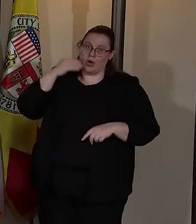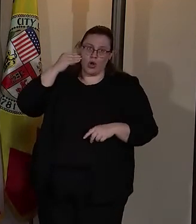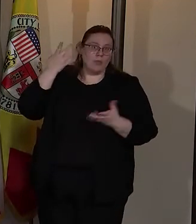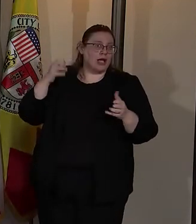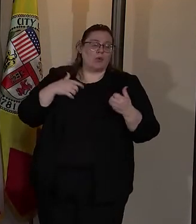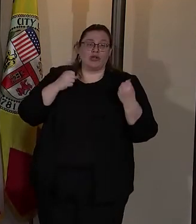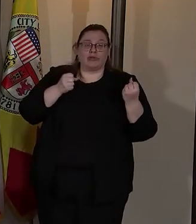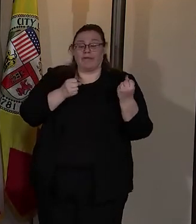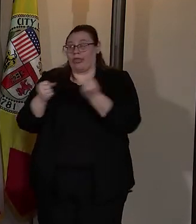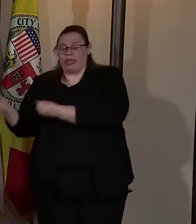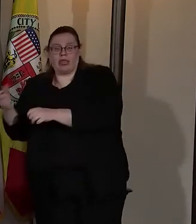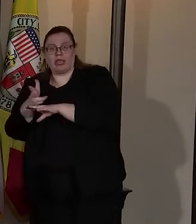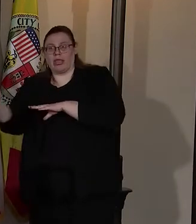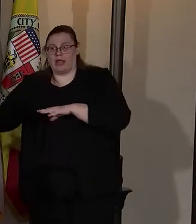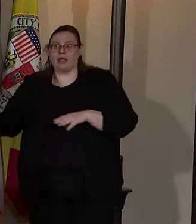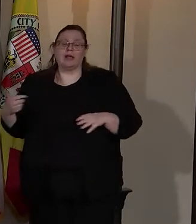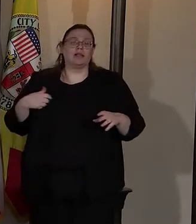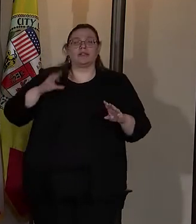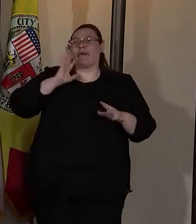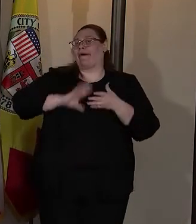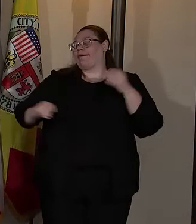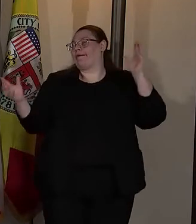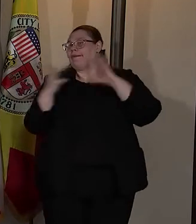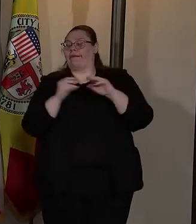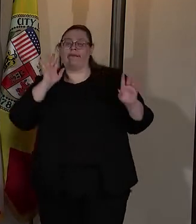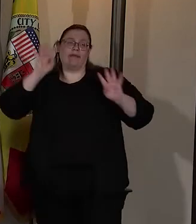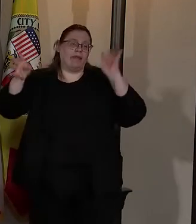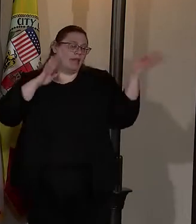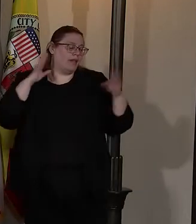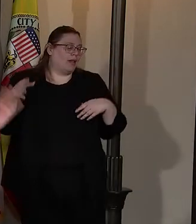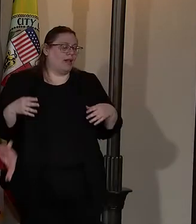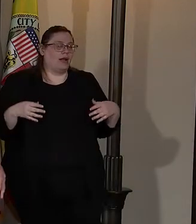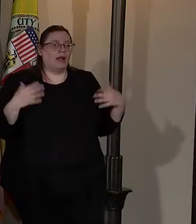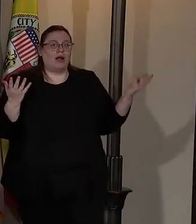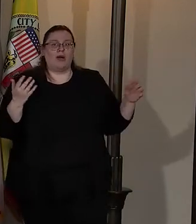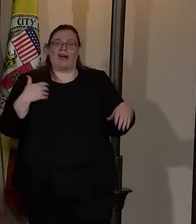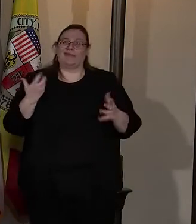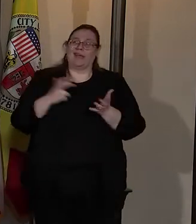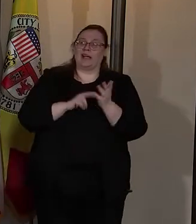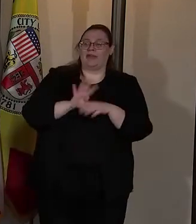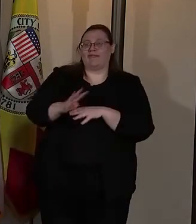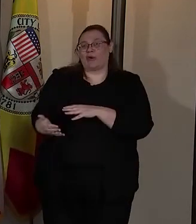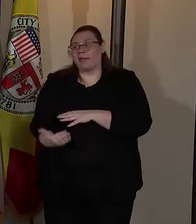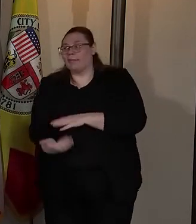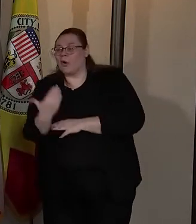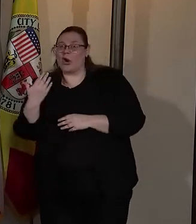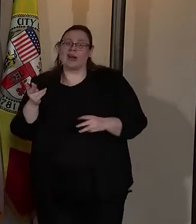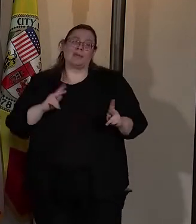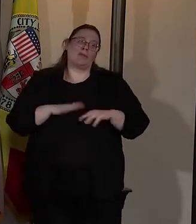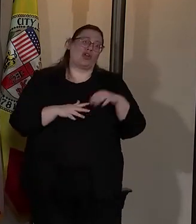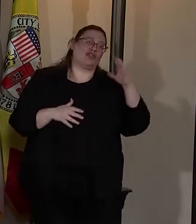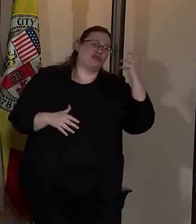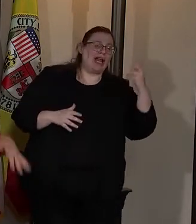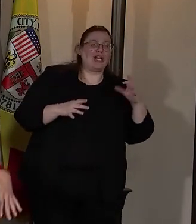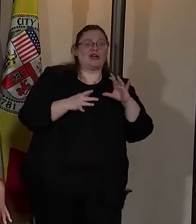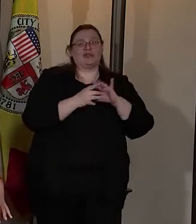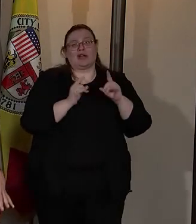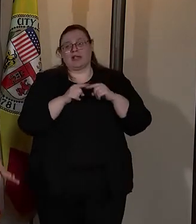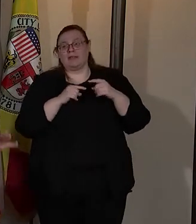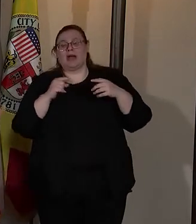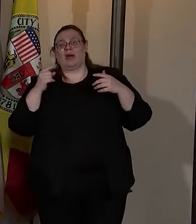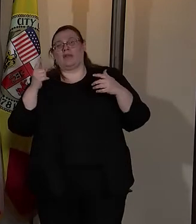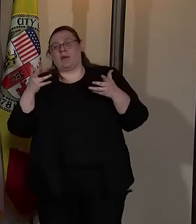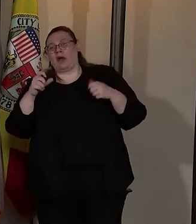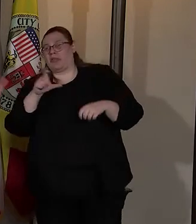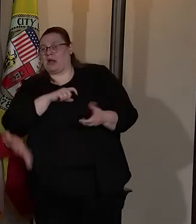off the highway. So I started ranting and raving and talking about, oh my God, it was up at four o'clock in the morning and people were on the radio talking about, you know, they